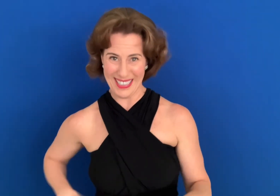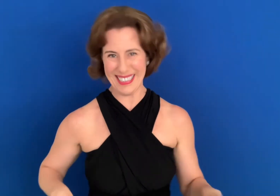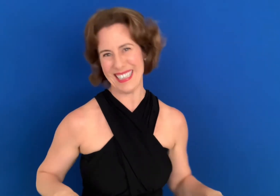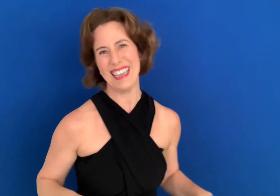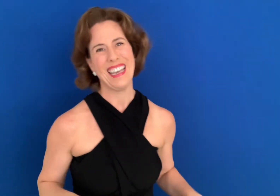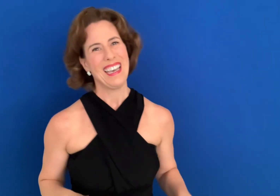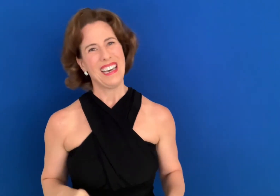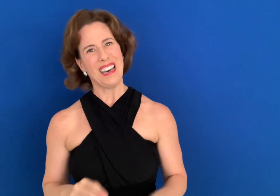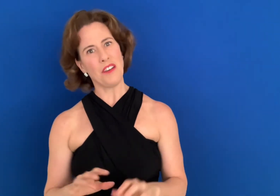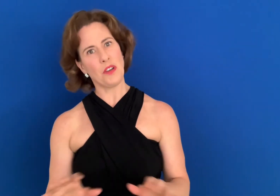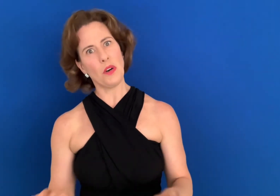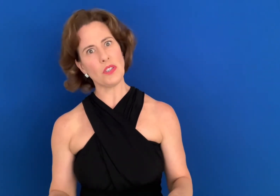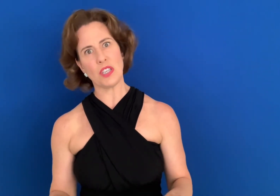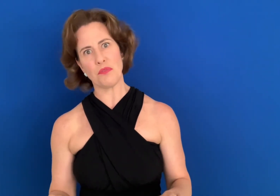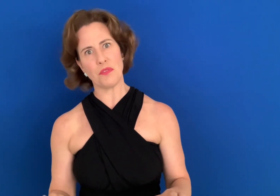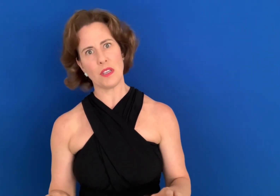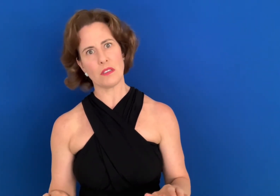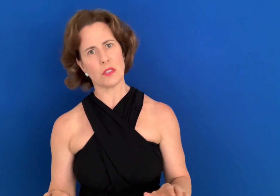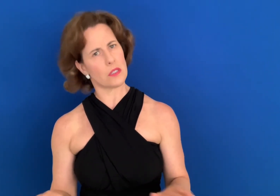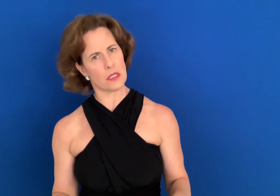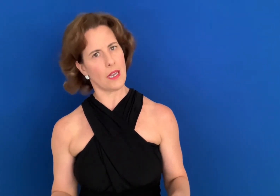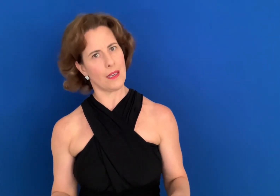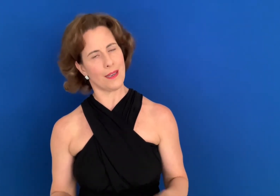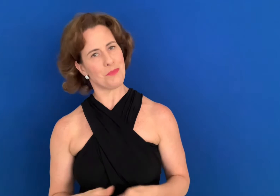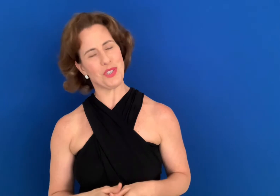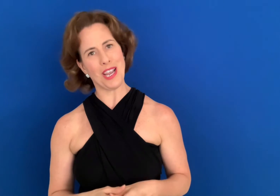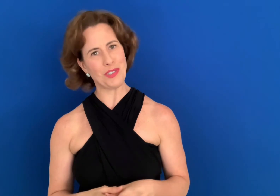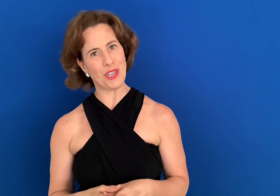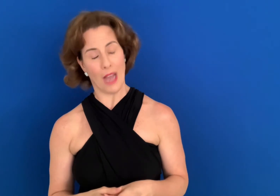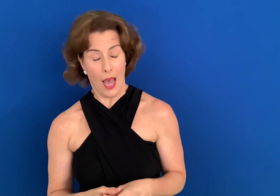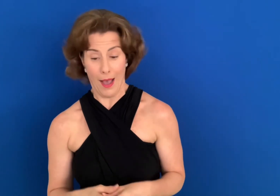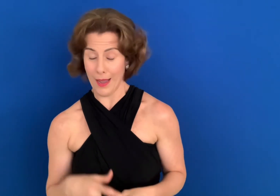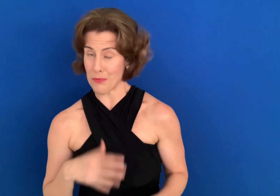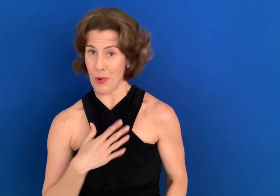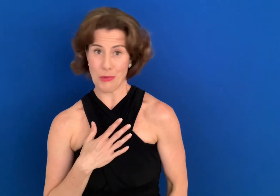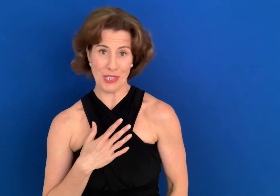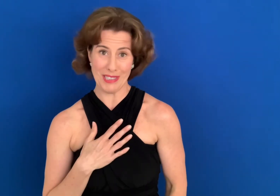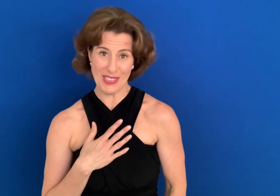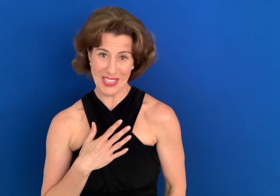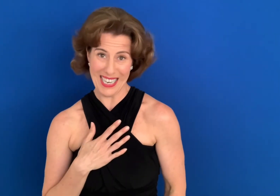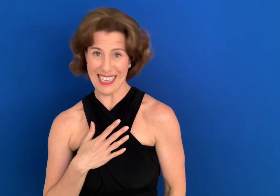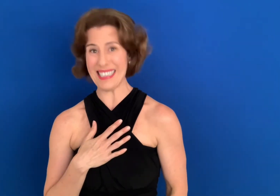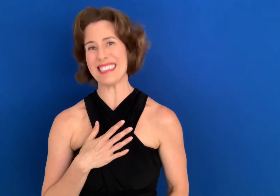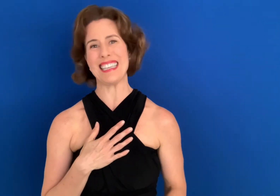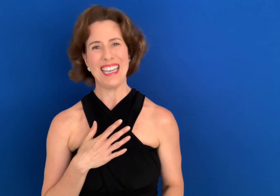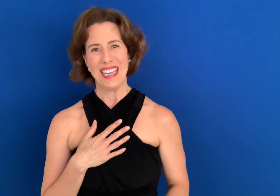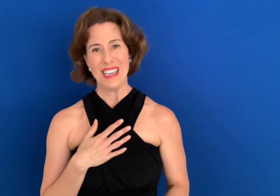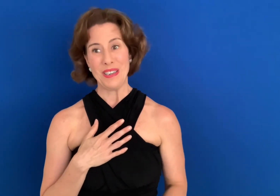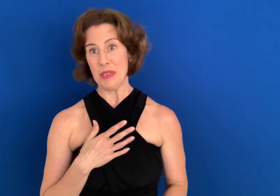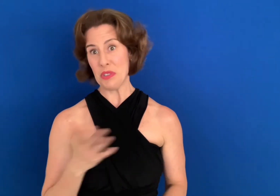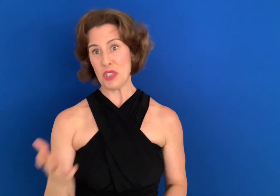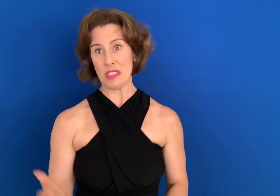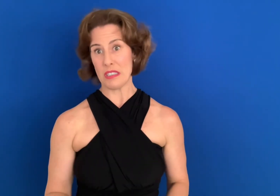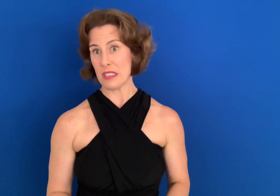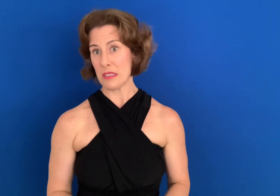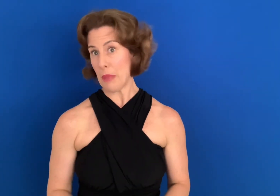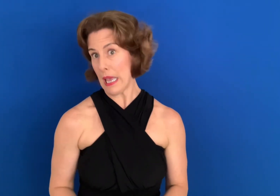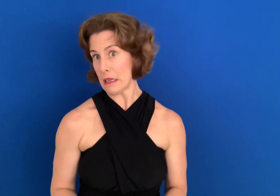now see you here, Dorothy. Of course, if there's any objection, I won't insist. We'll just pedal